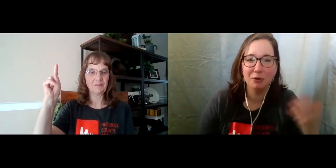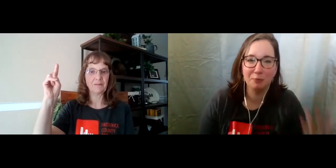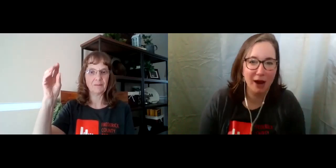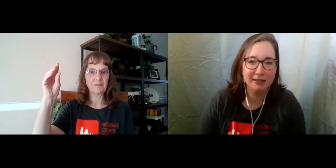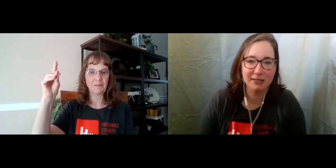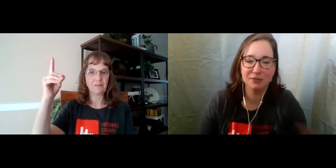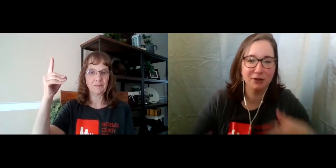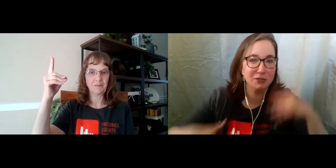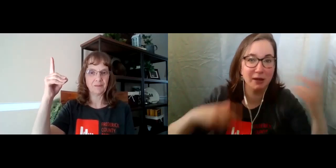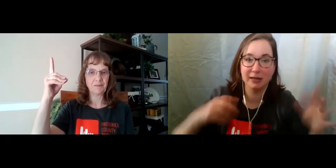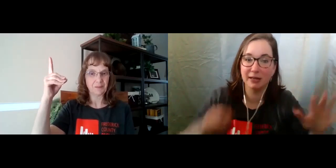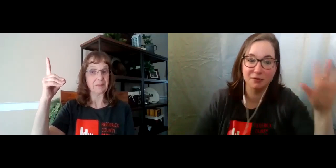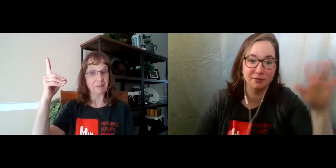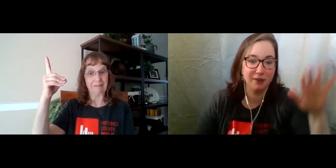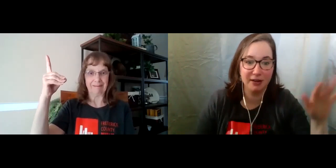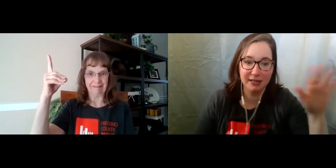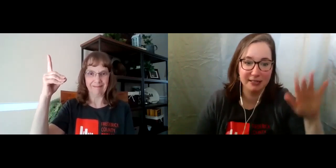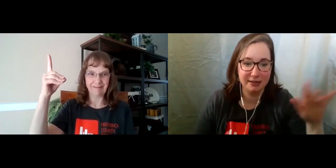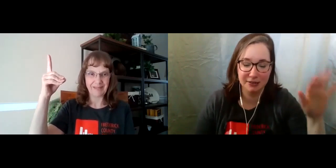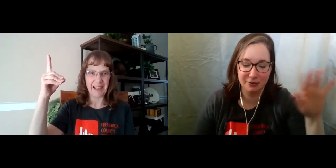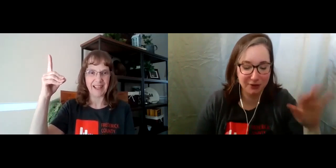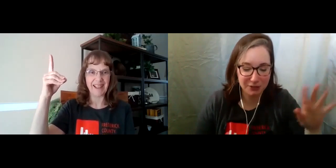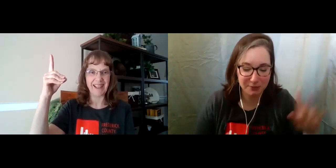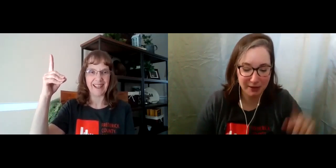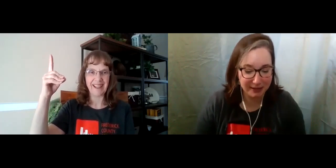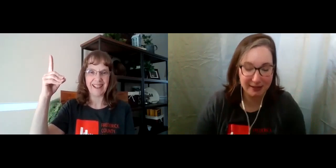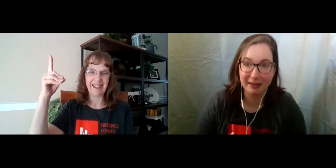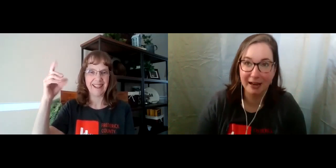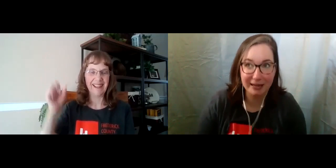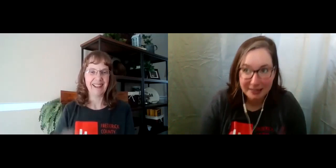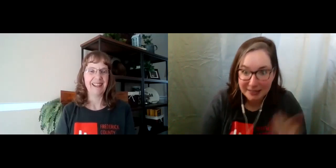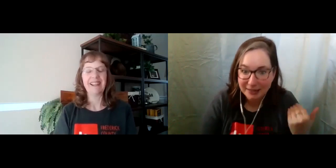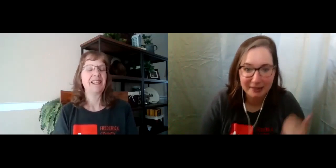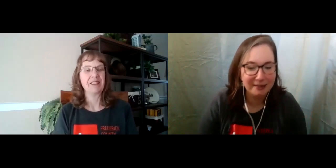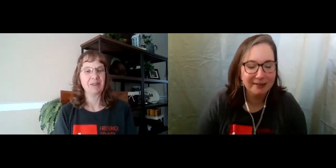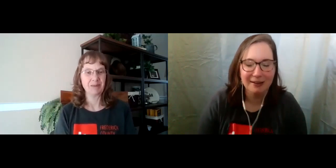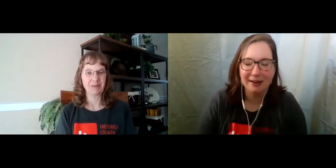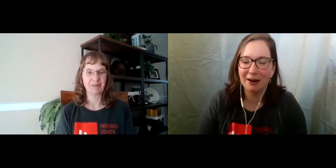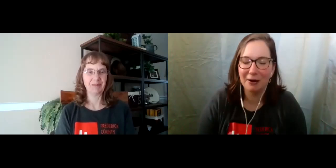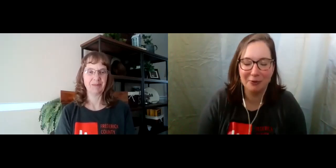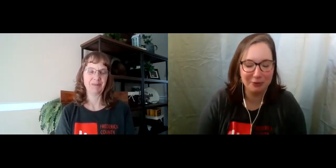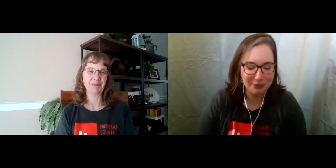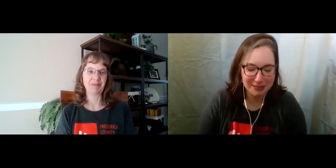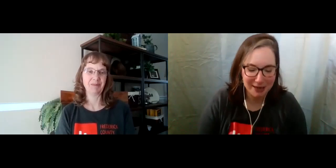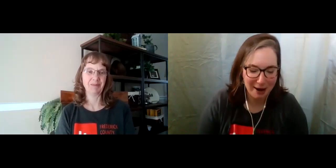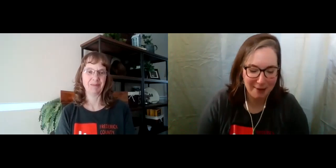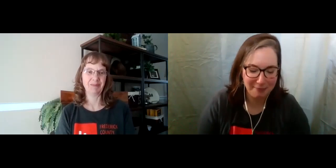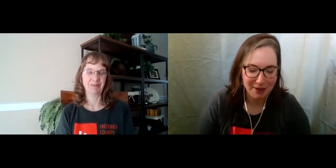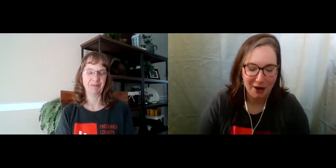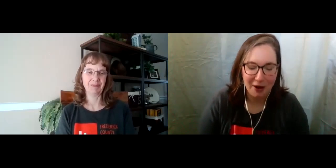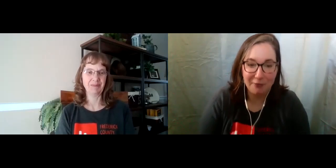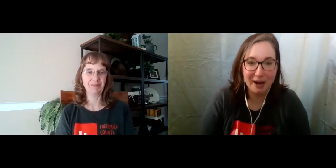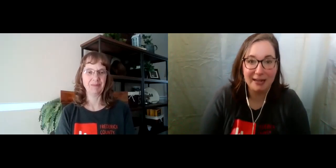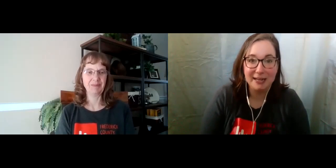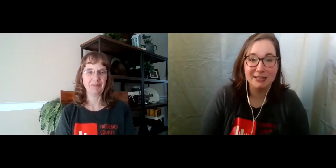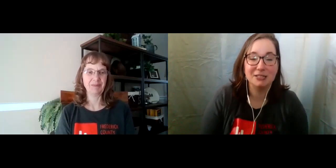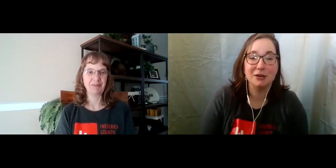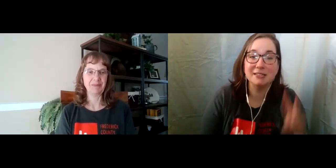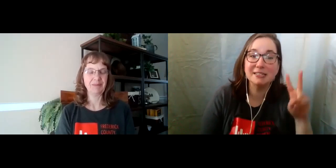practice, fingerspelling gets very easy. So fingerspelling can get a lot easier with time. All right. So the second